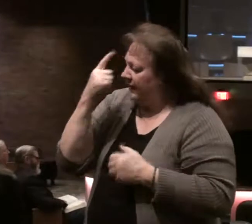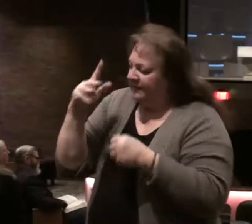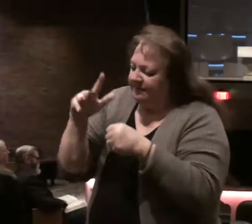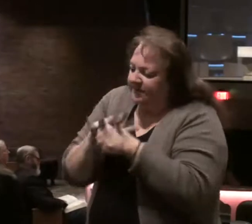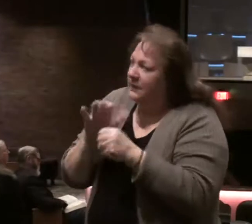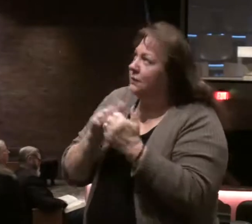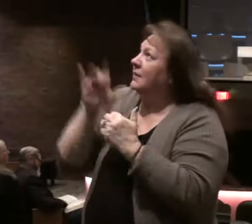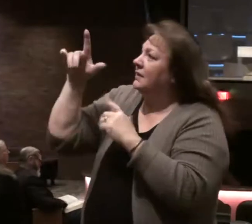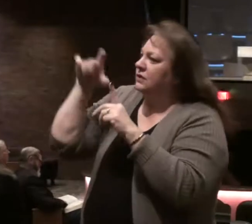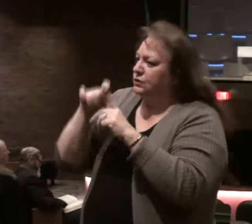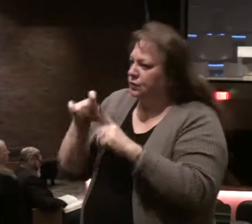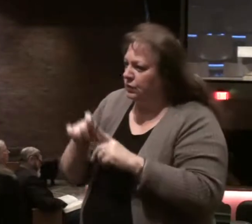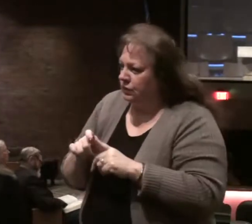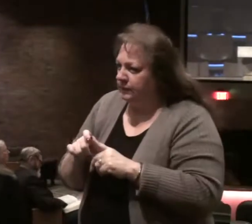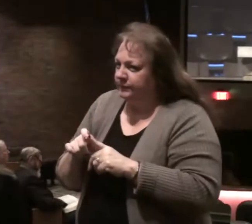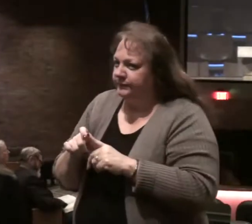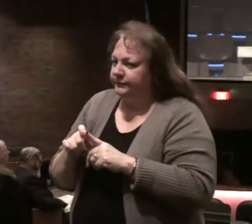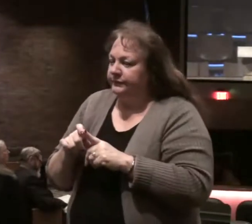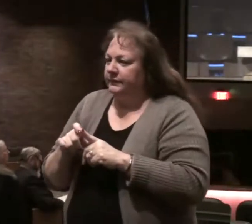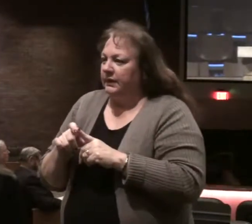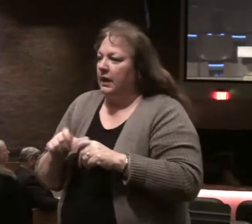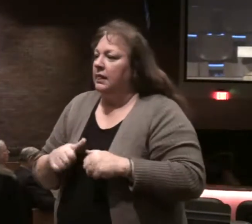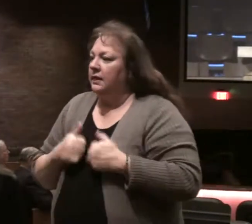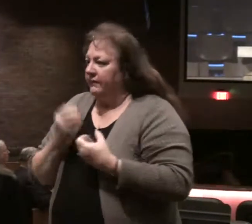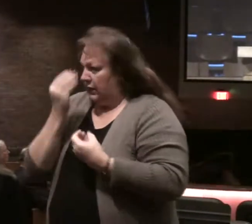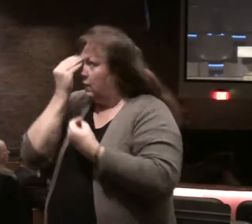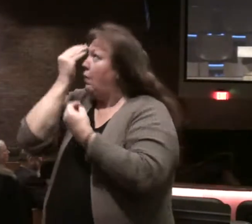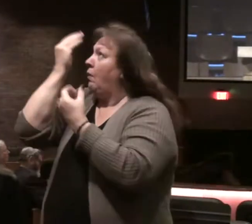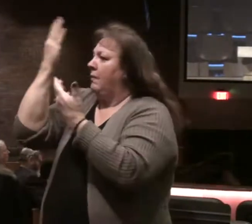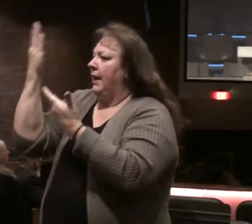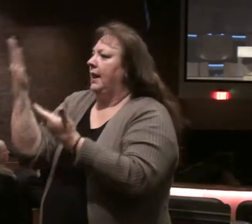with his word and living obediently.